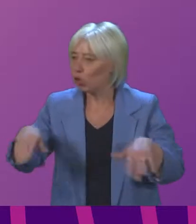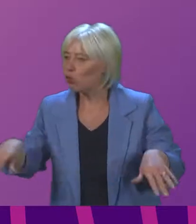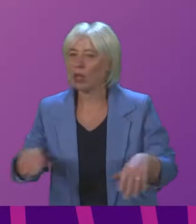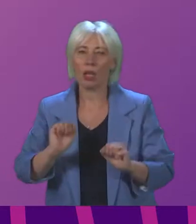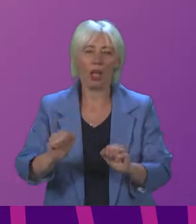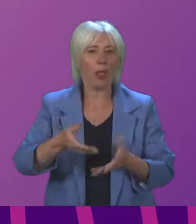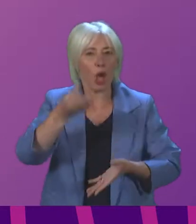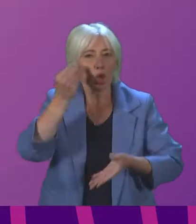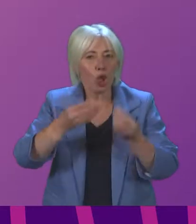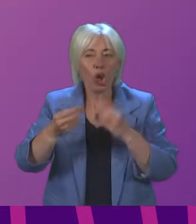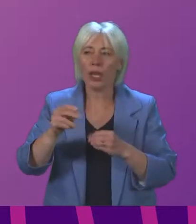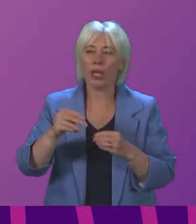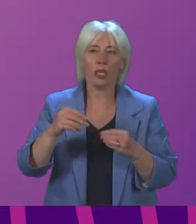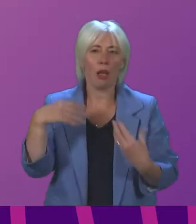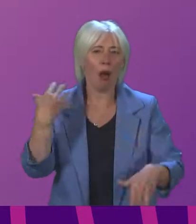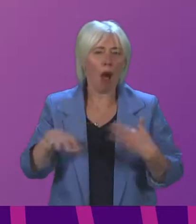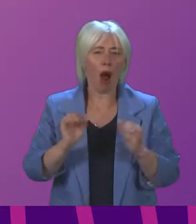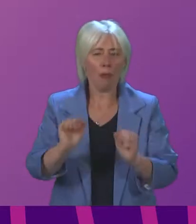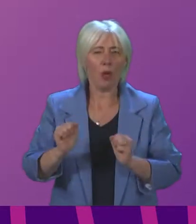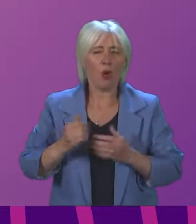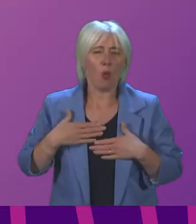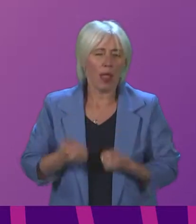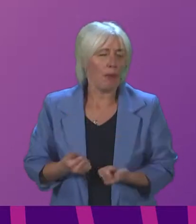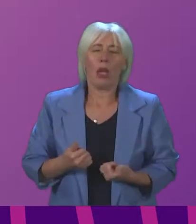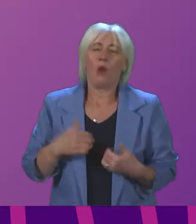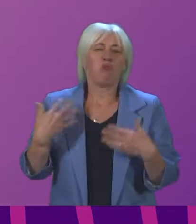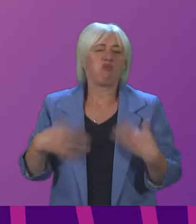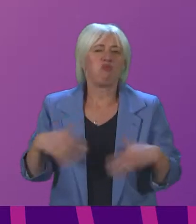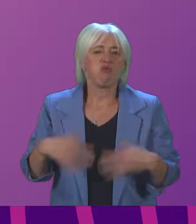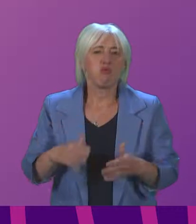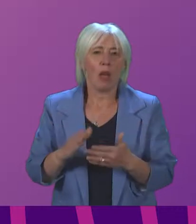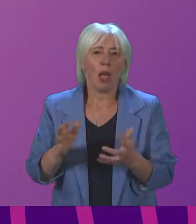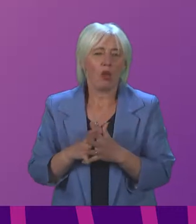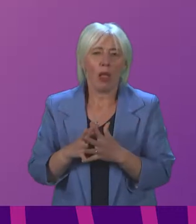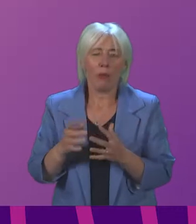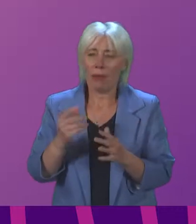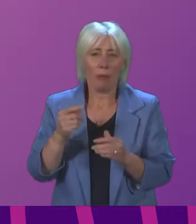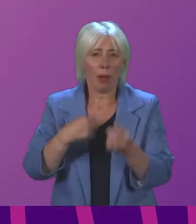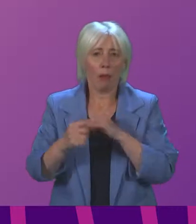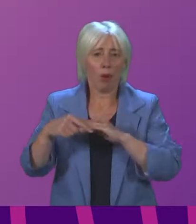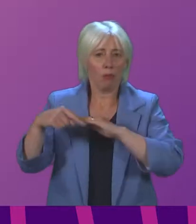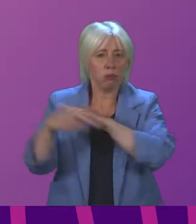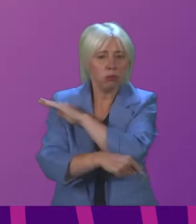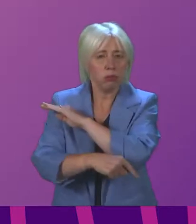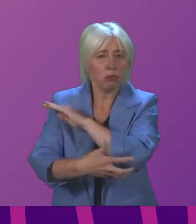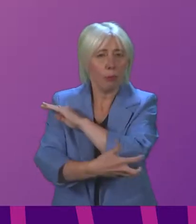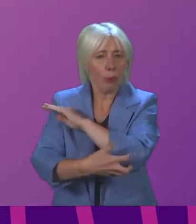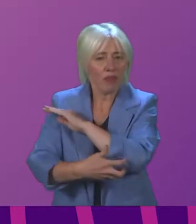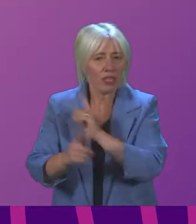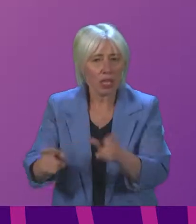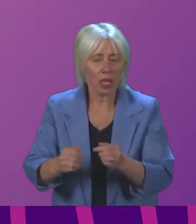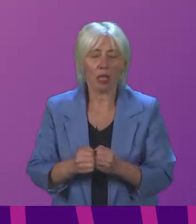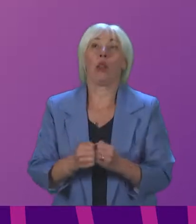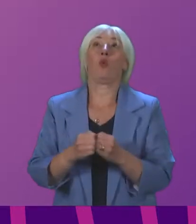their learning, harming their wellbeing, and for too many, plunging them into even deeper poverty. This is set out